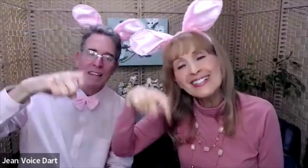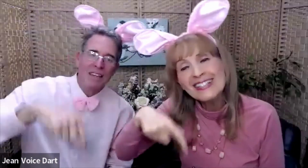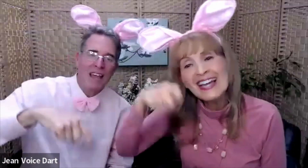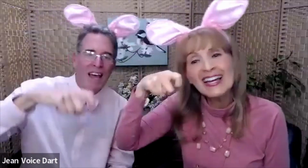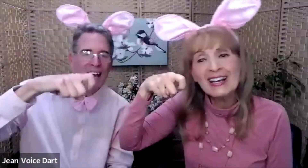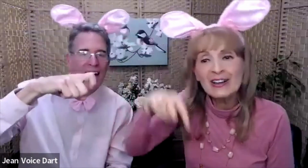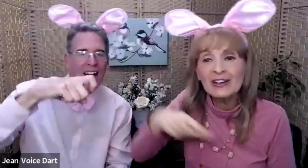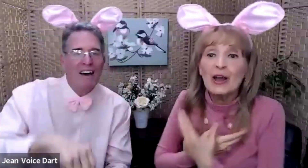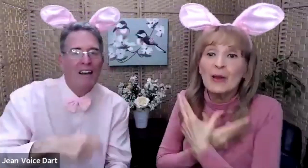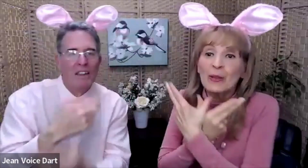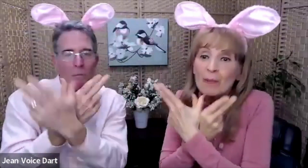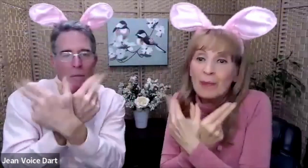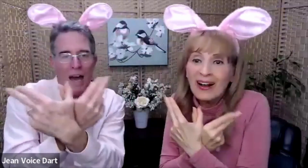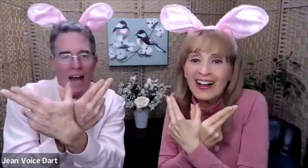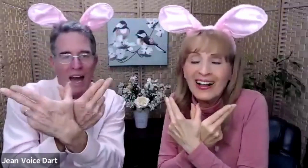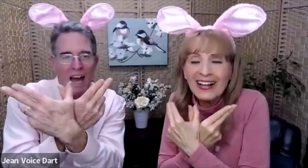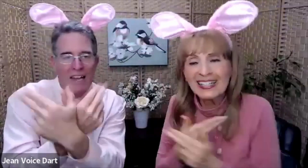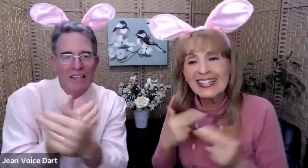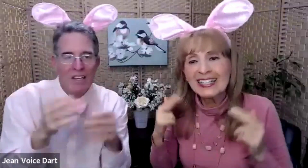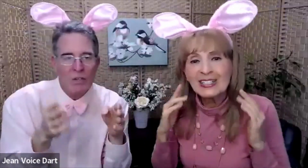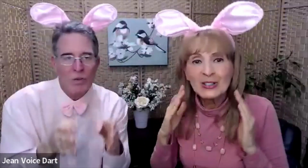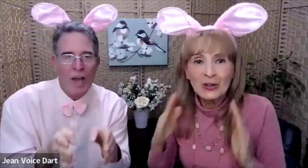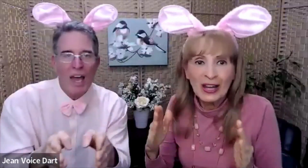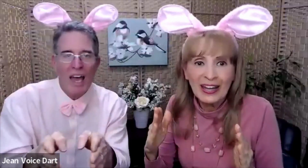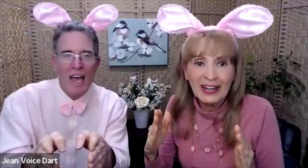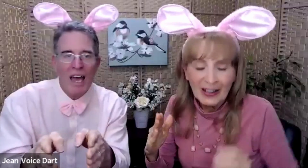down the bounty trail.